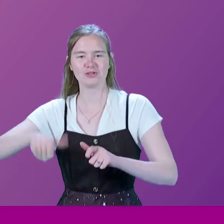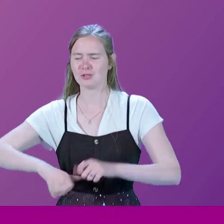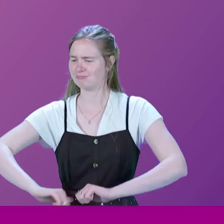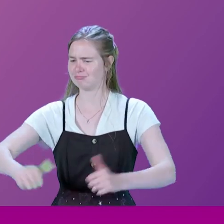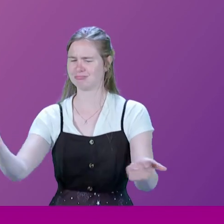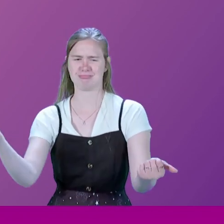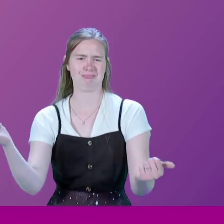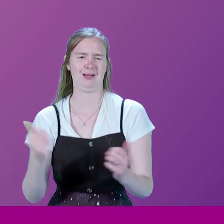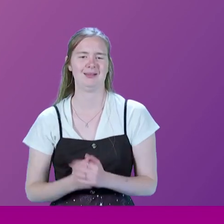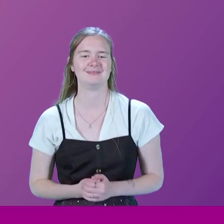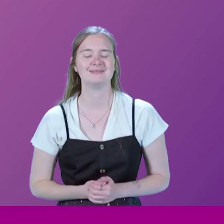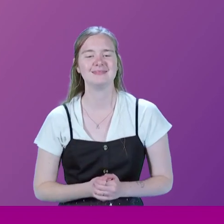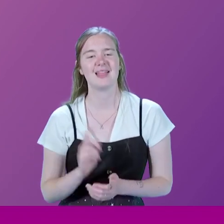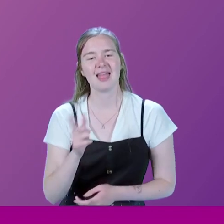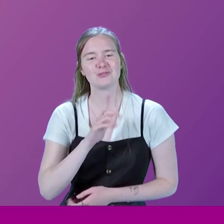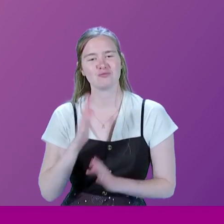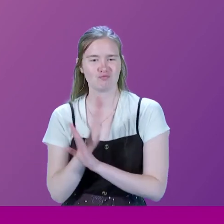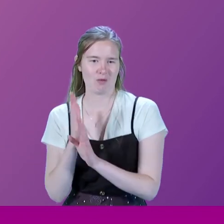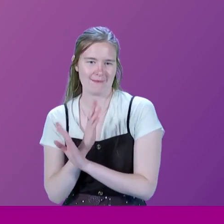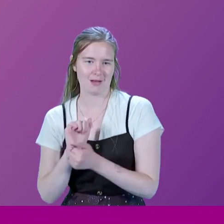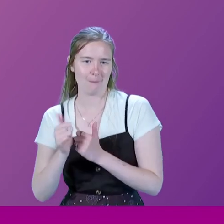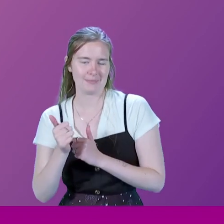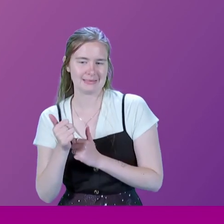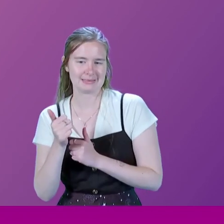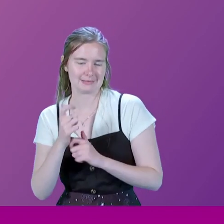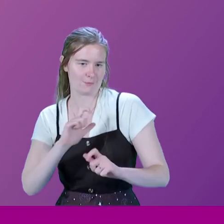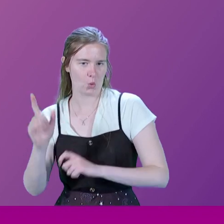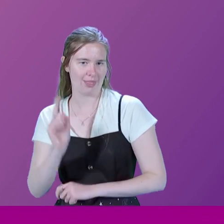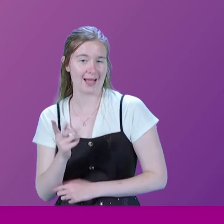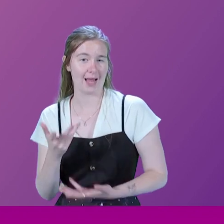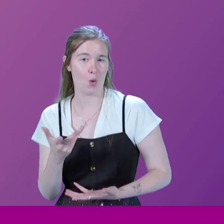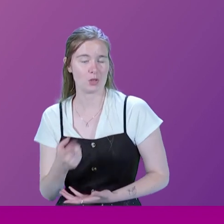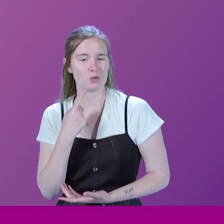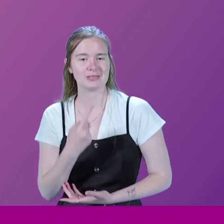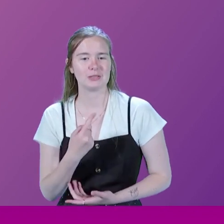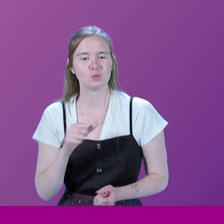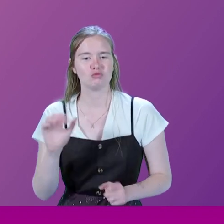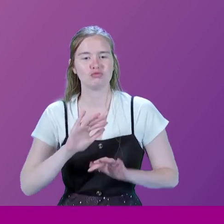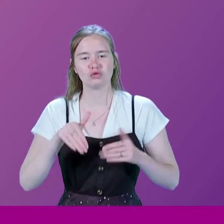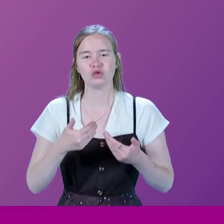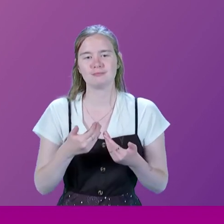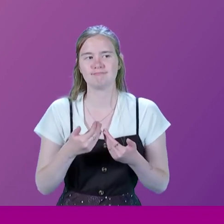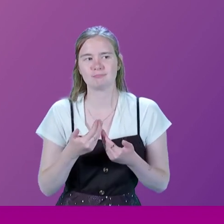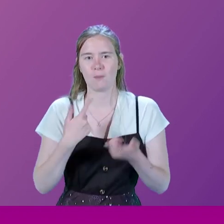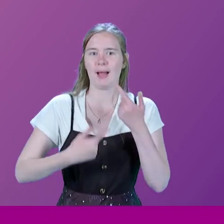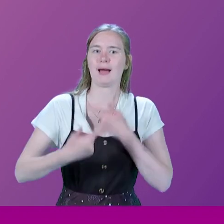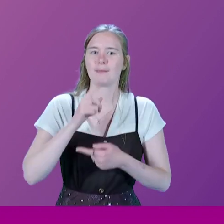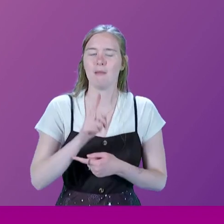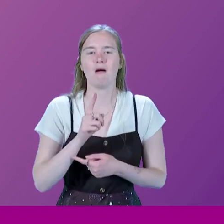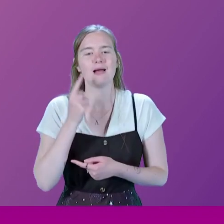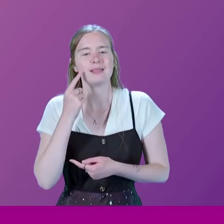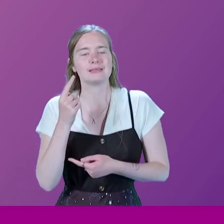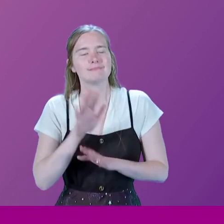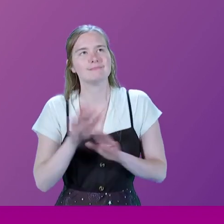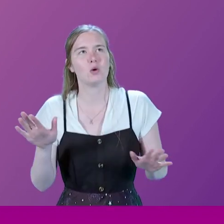And unfortunately, that's where the private companies have now got to. So I don't say that we shouldn't reform from where we were. But I'm